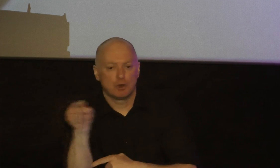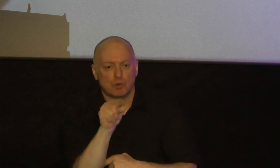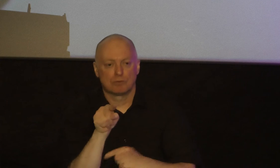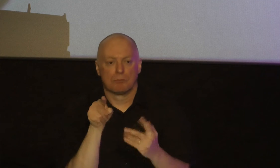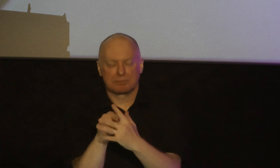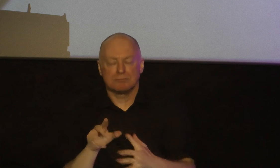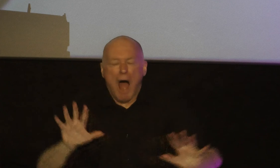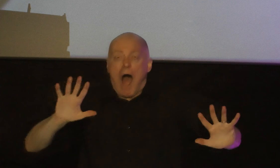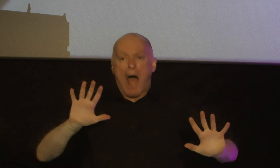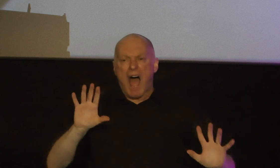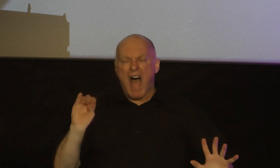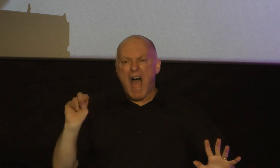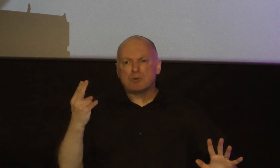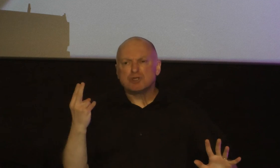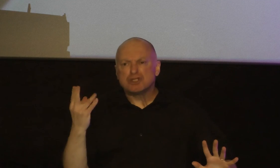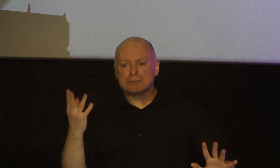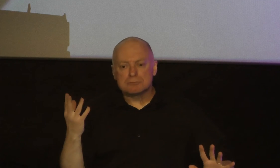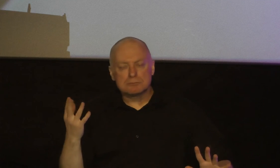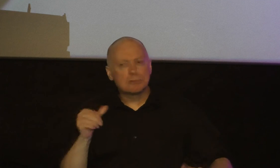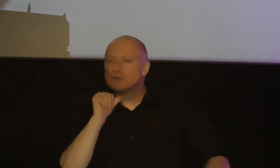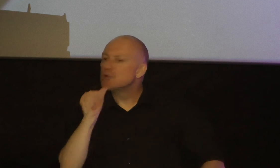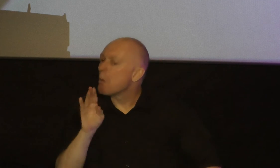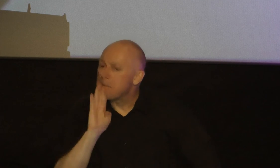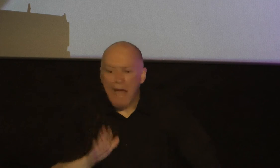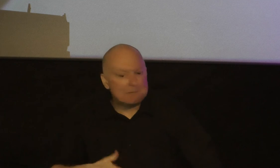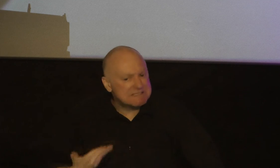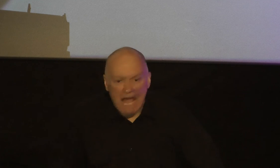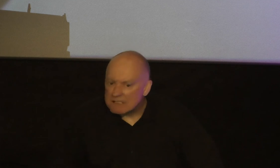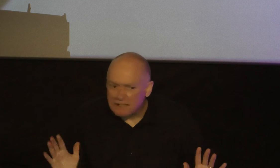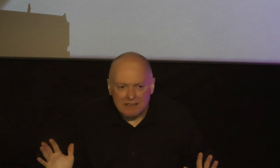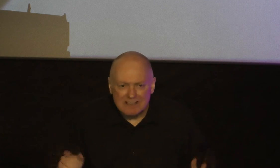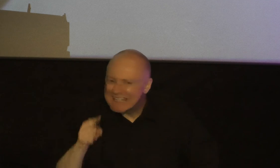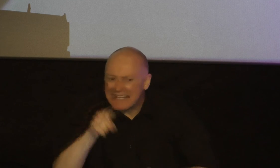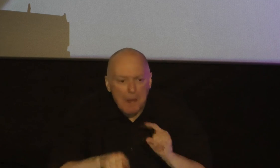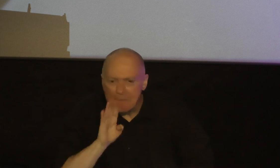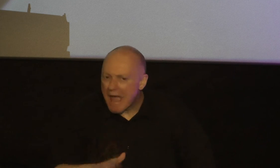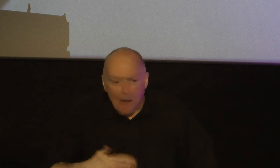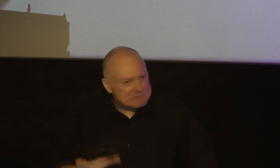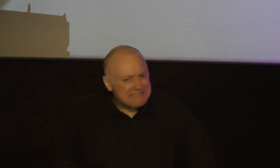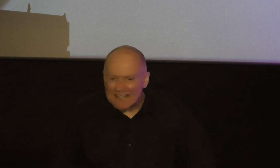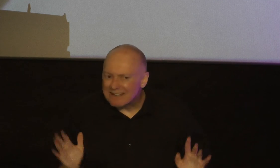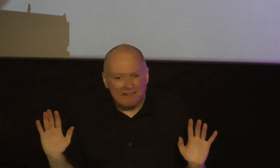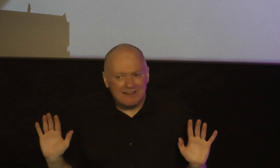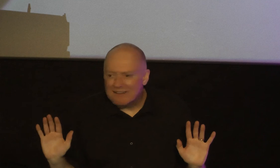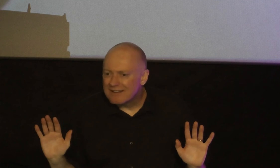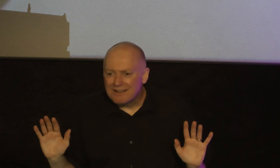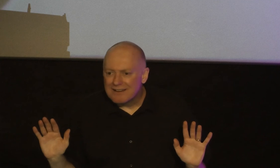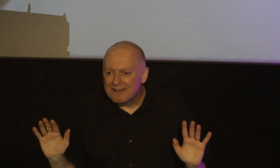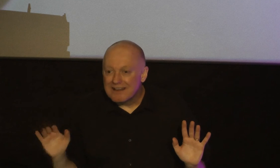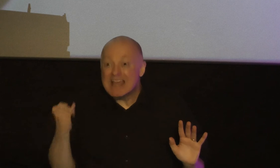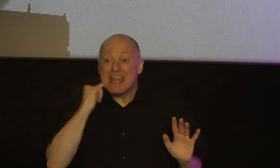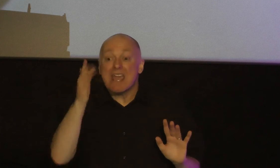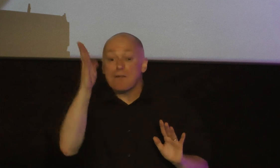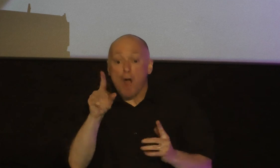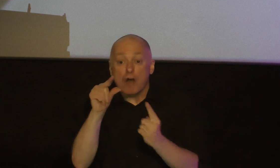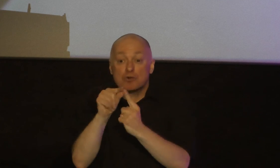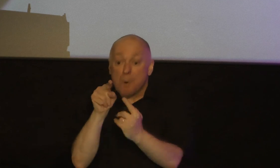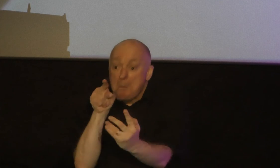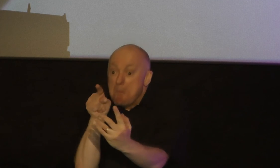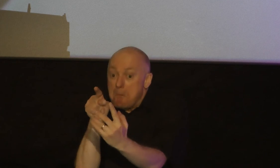you can't be upset about that you can't be upset about that if God's word says something we